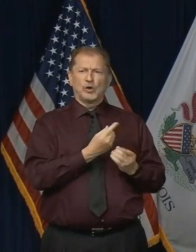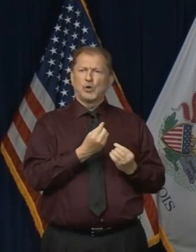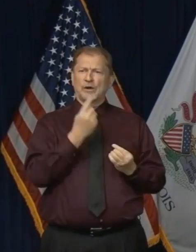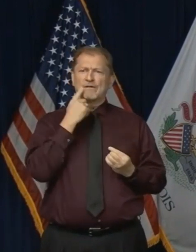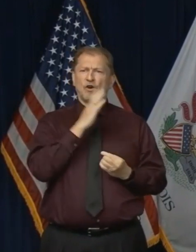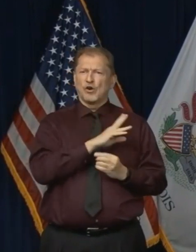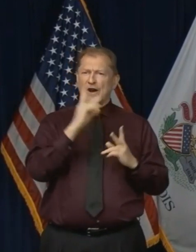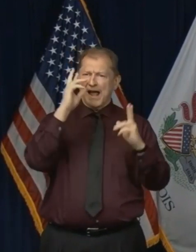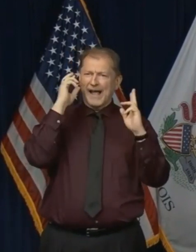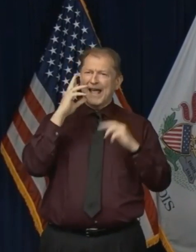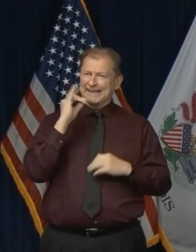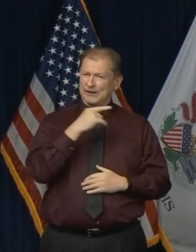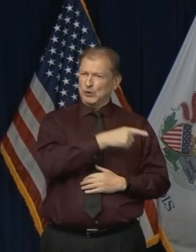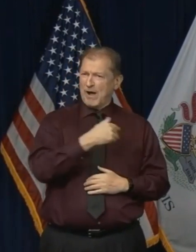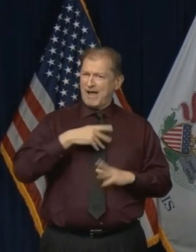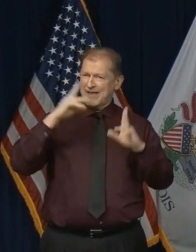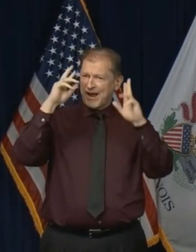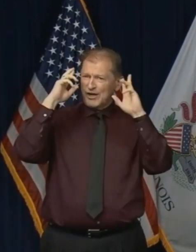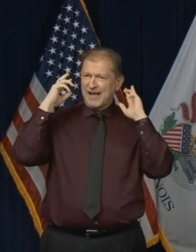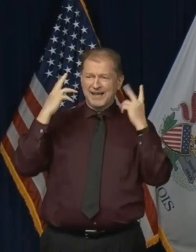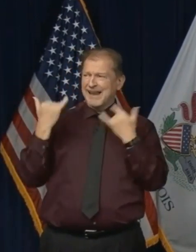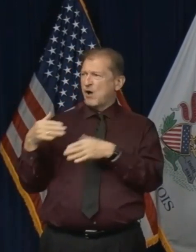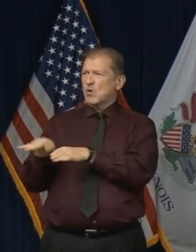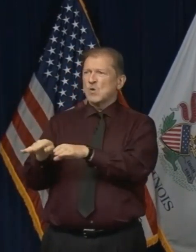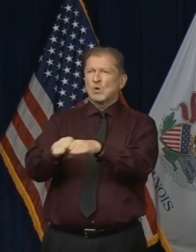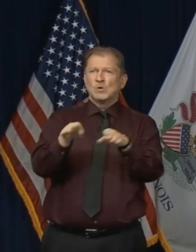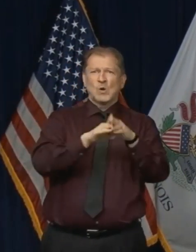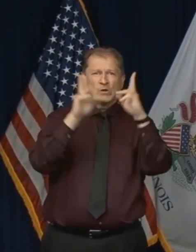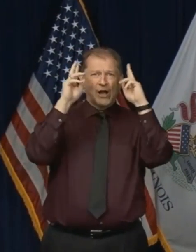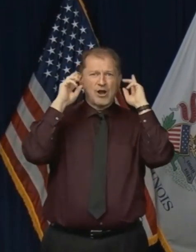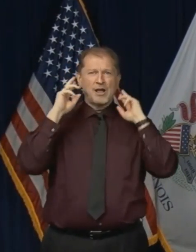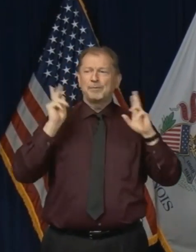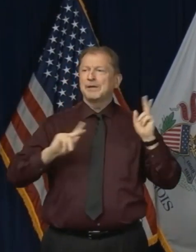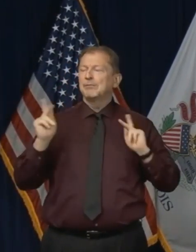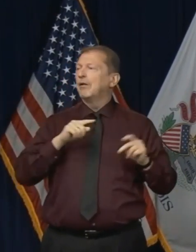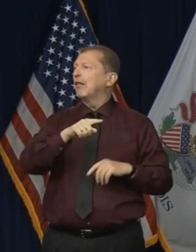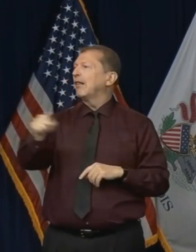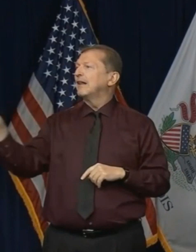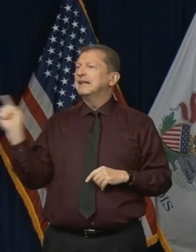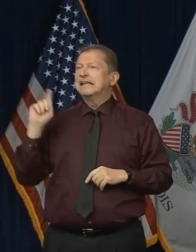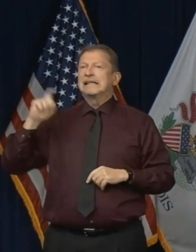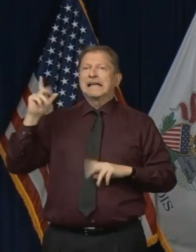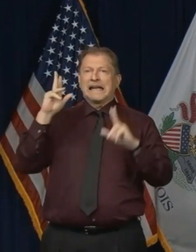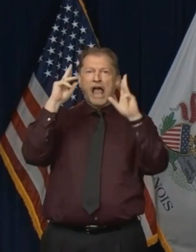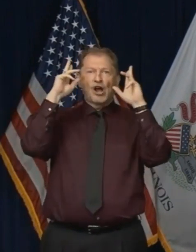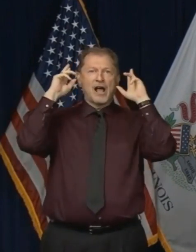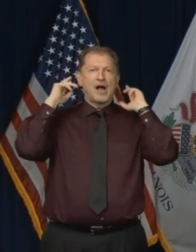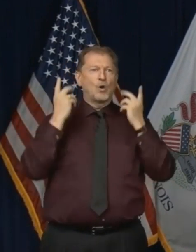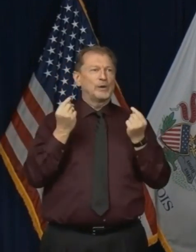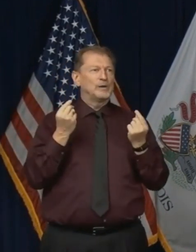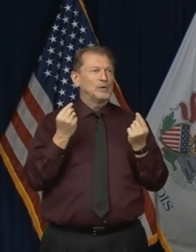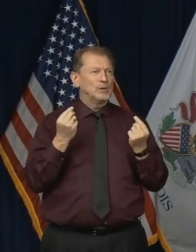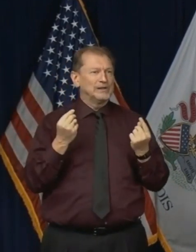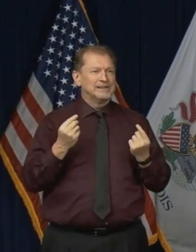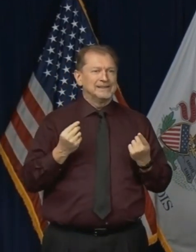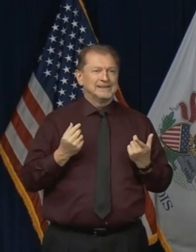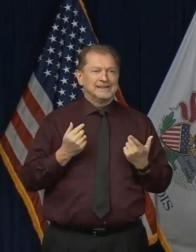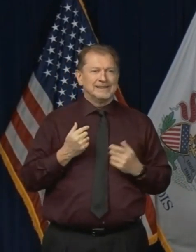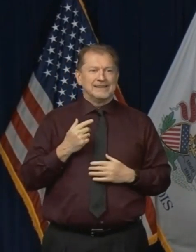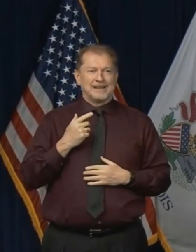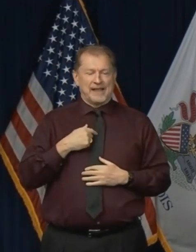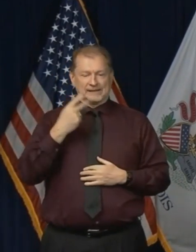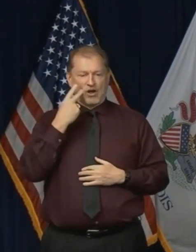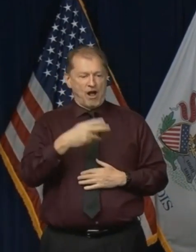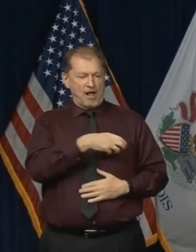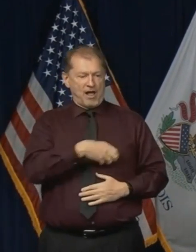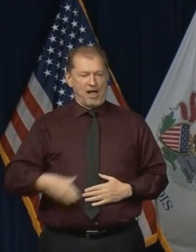Have you had a haircut? What do you think that folks should do who are not able to go to the hairdresser? They see the